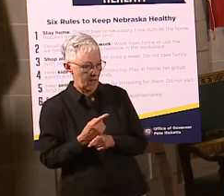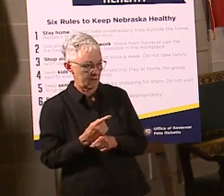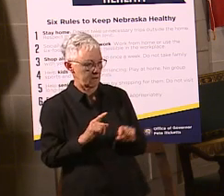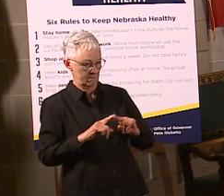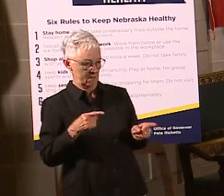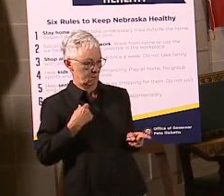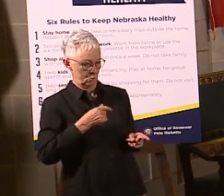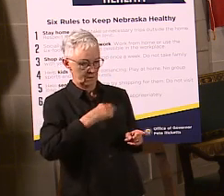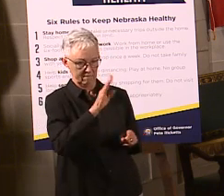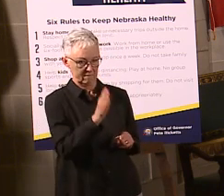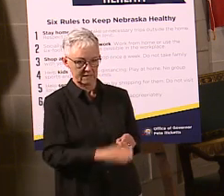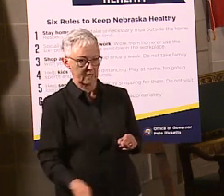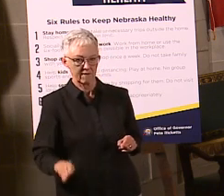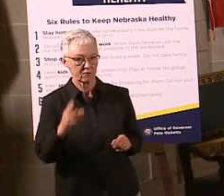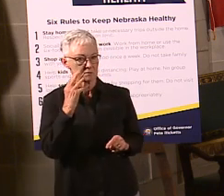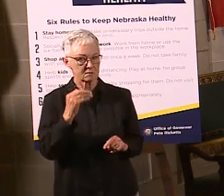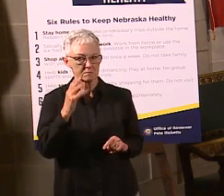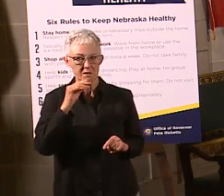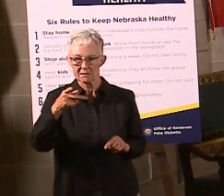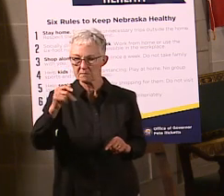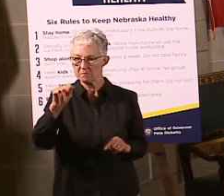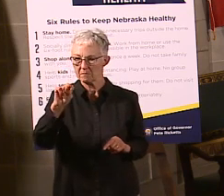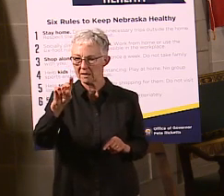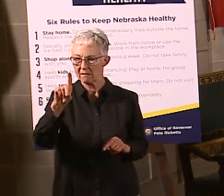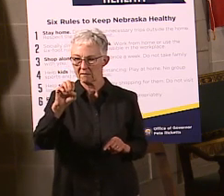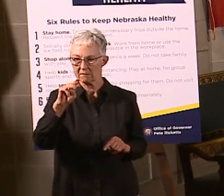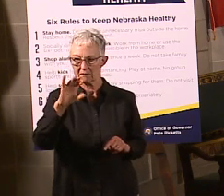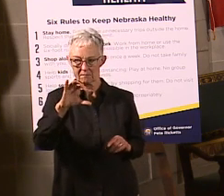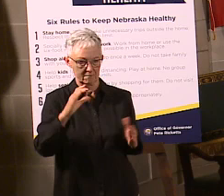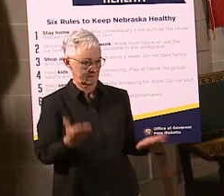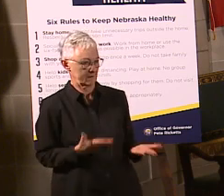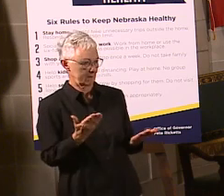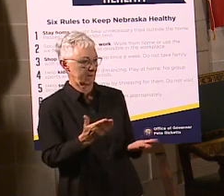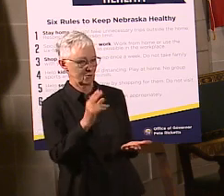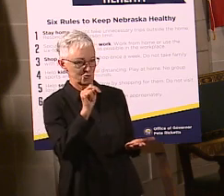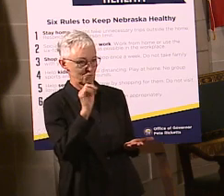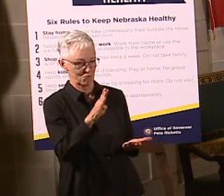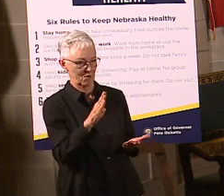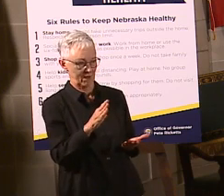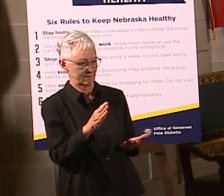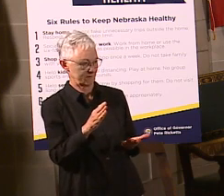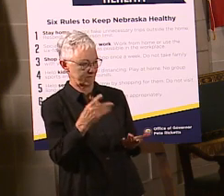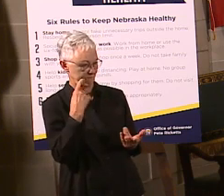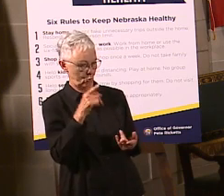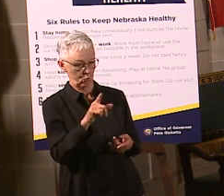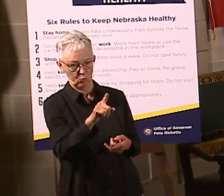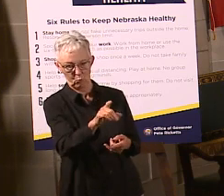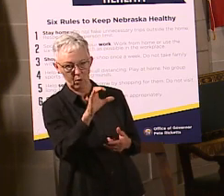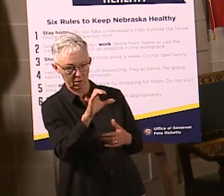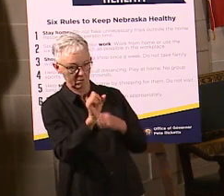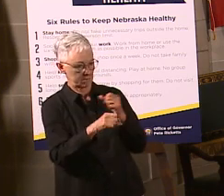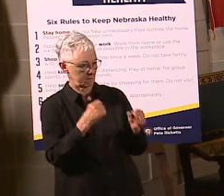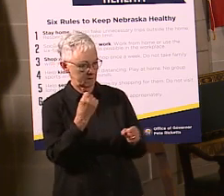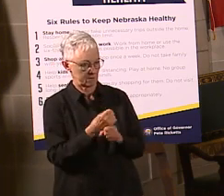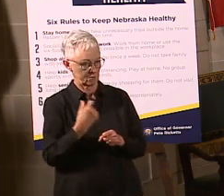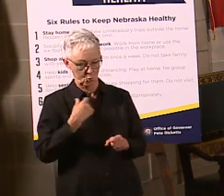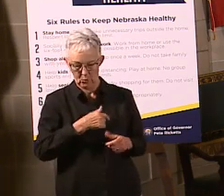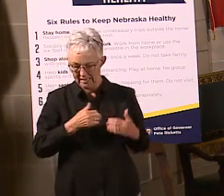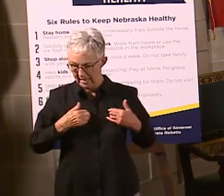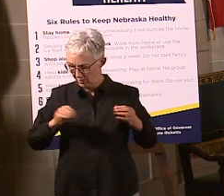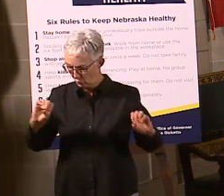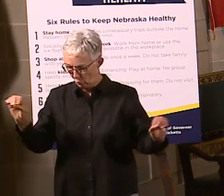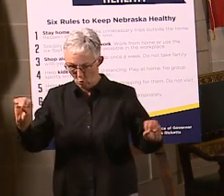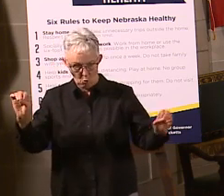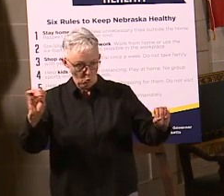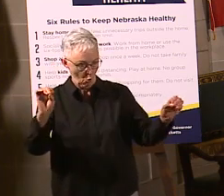pandemic in Nebraska before, at least not in 100 years, so there really wasn't a playbook for us to be able to go to. We had to develop the playbook as we were